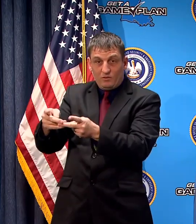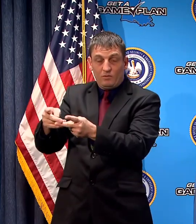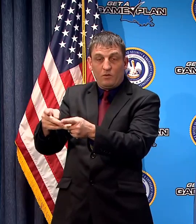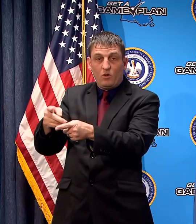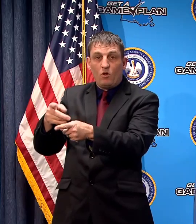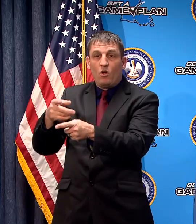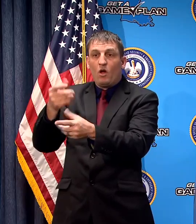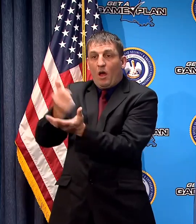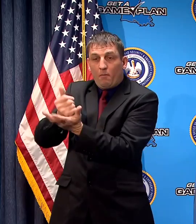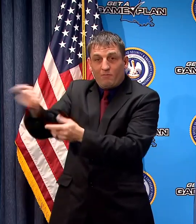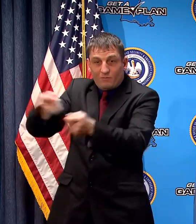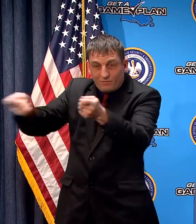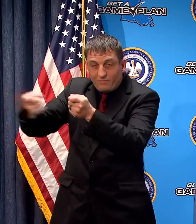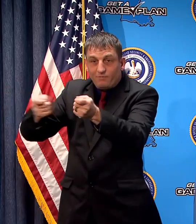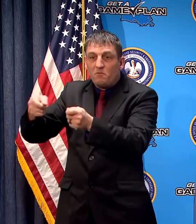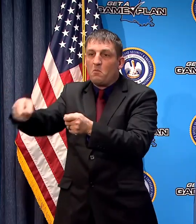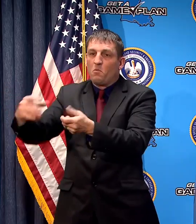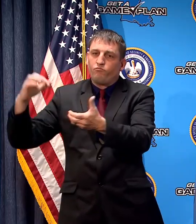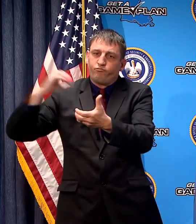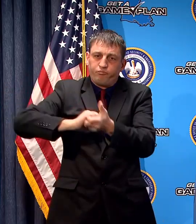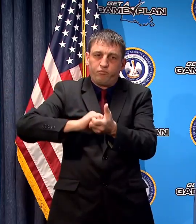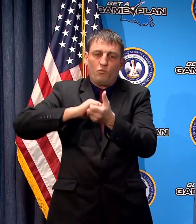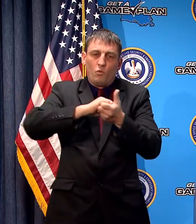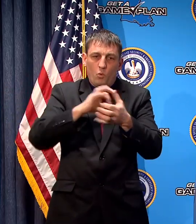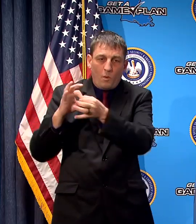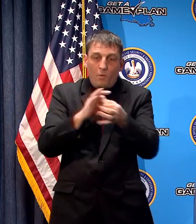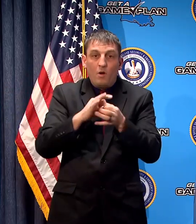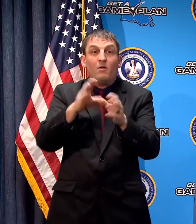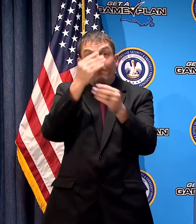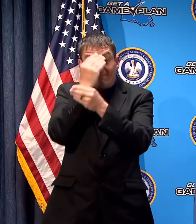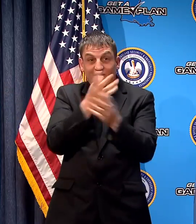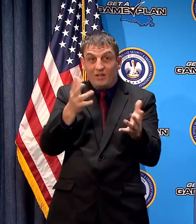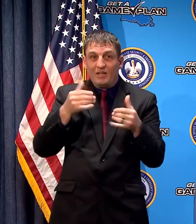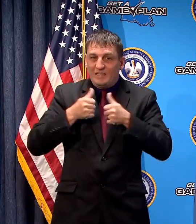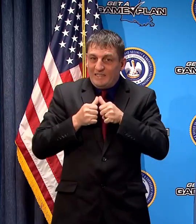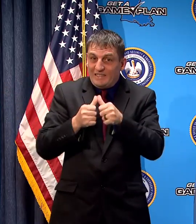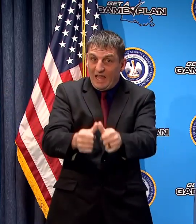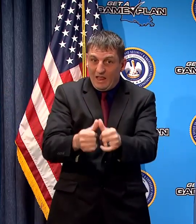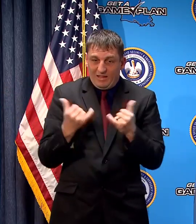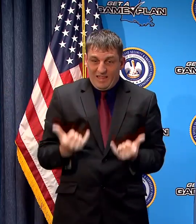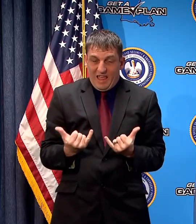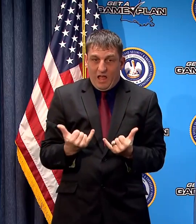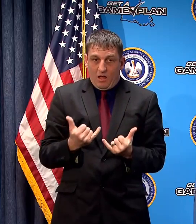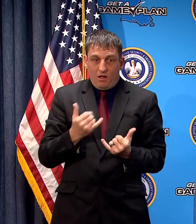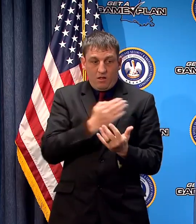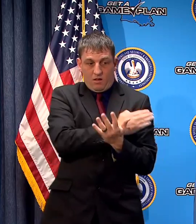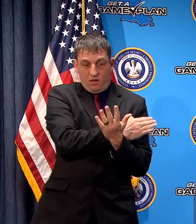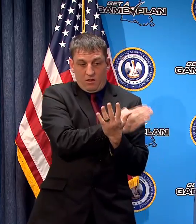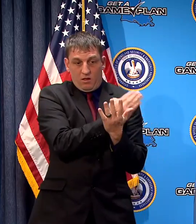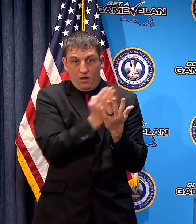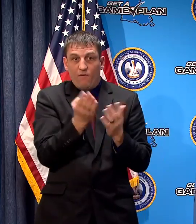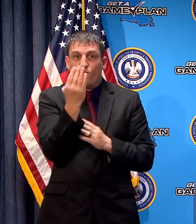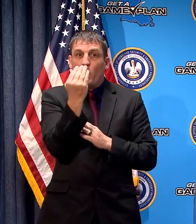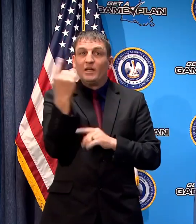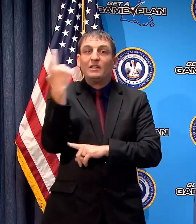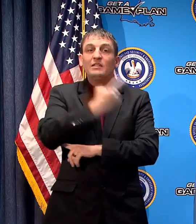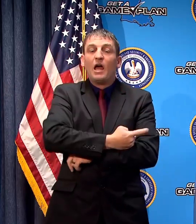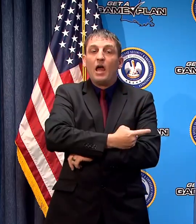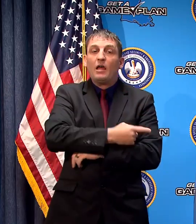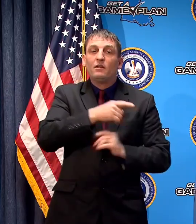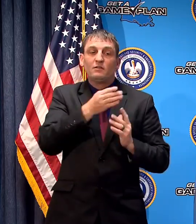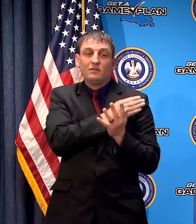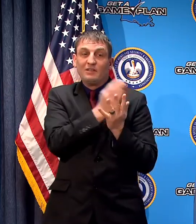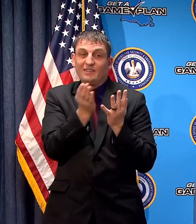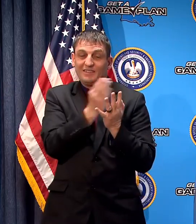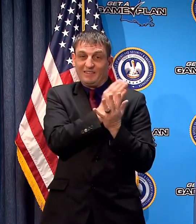thing that I would say is we're still inside that 14 day window where all of the exposures that have come to light